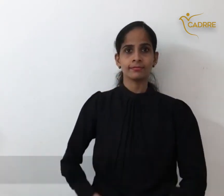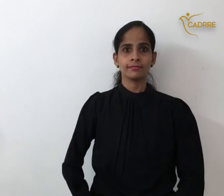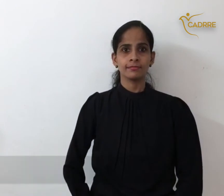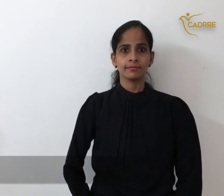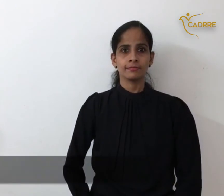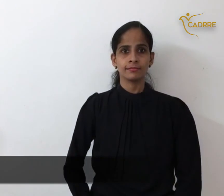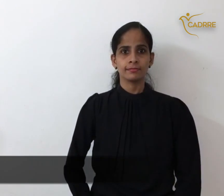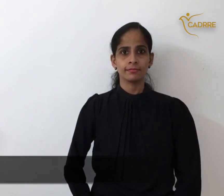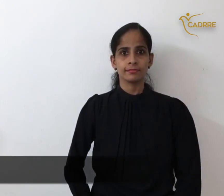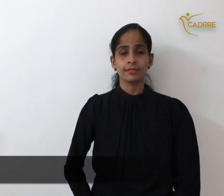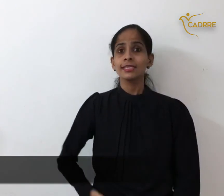Tea